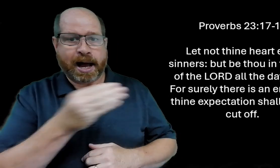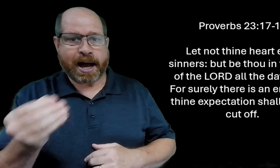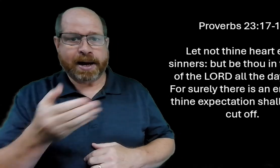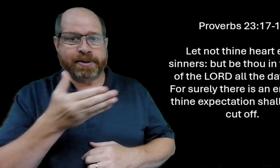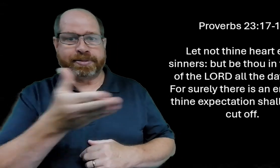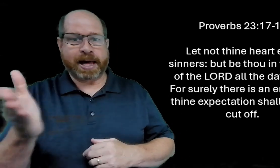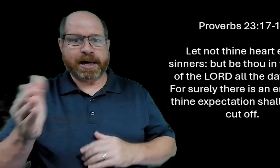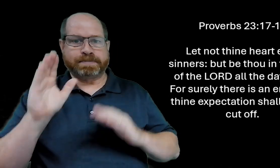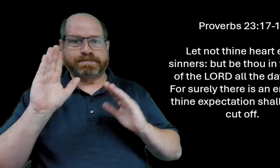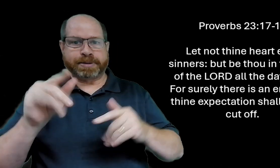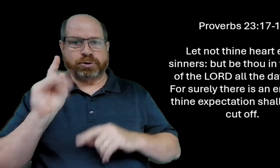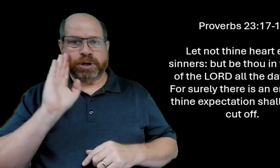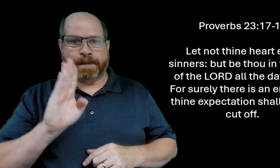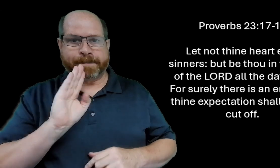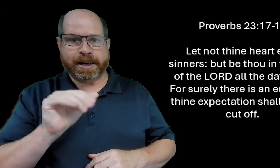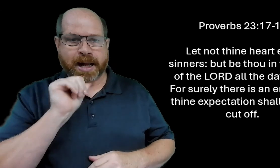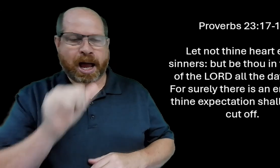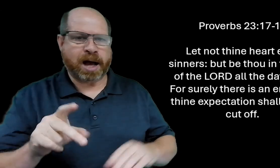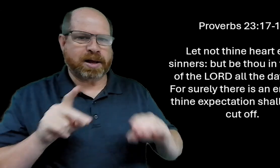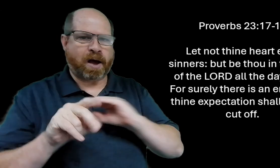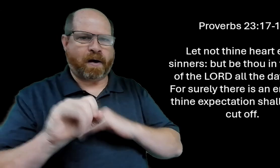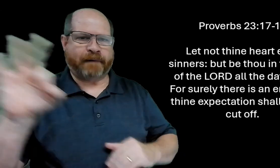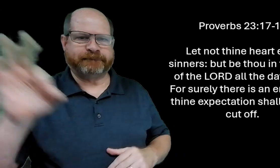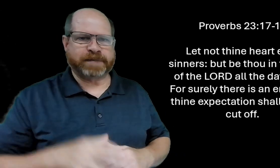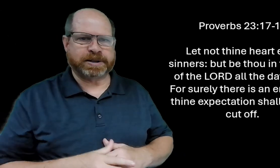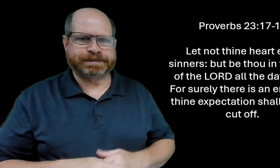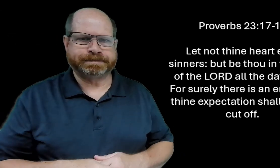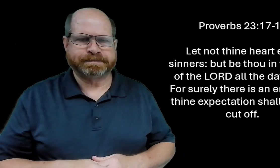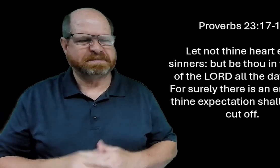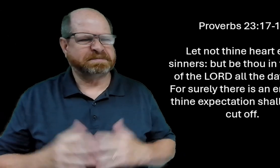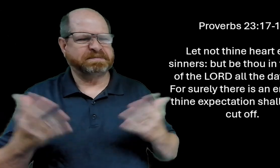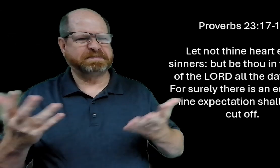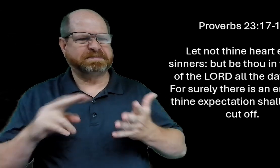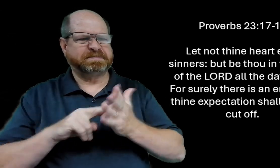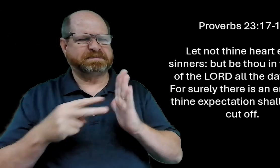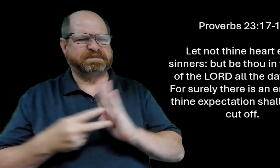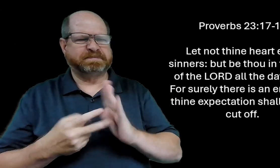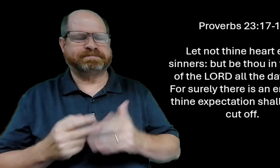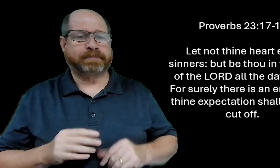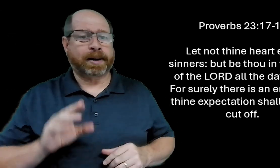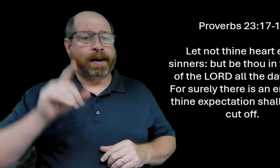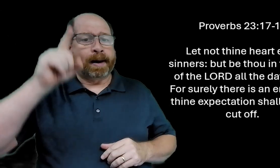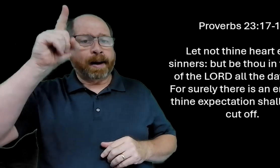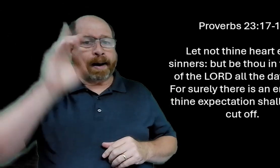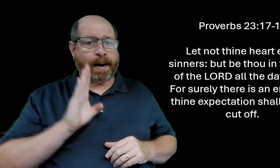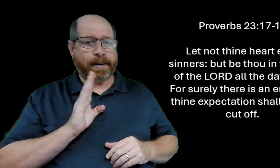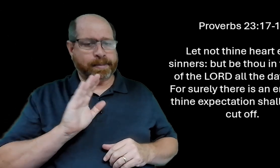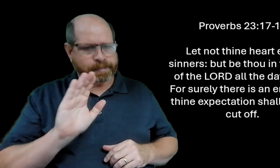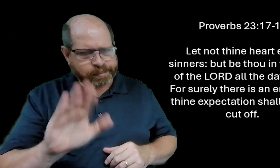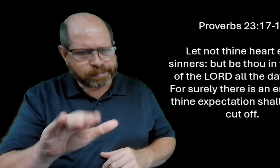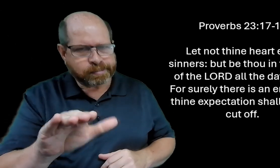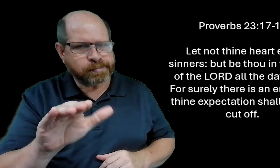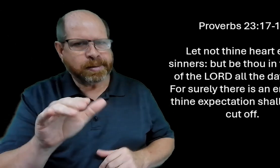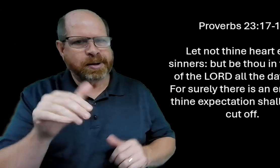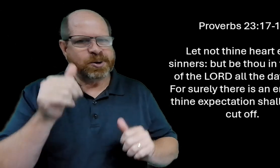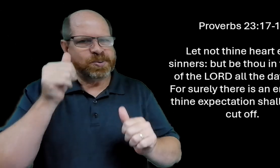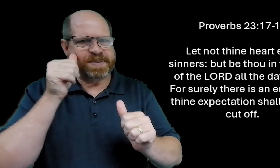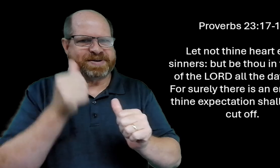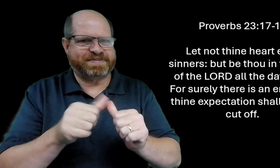and thine expectation shall not be cut off so what does that mean god is letting us